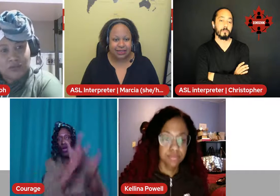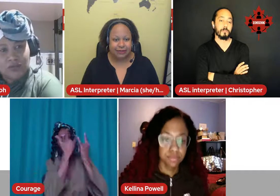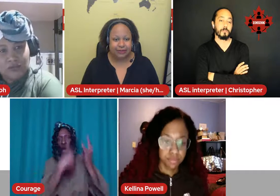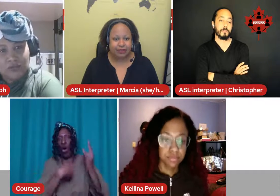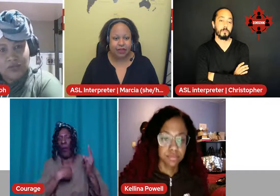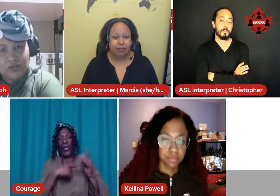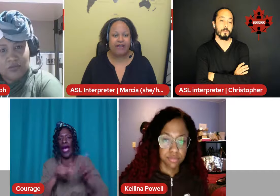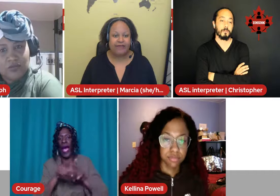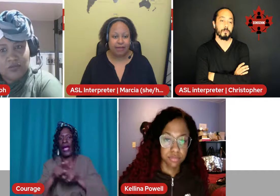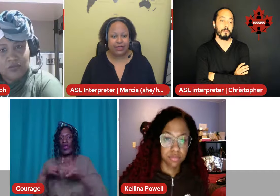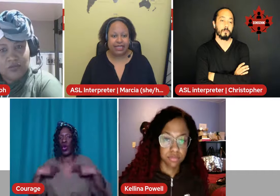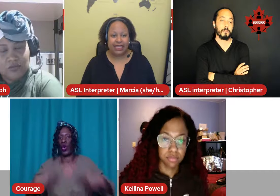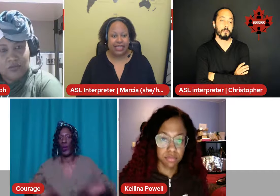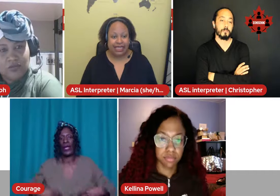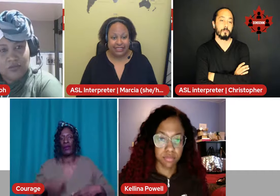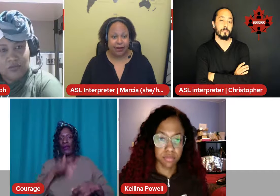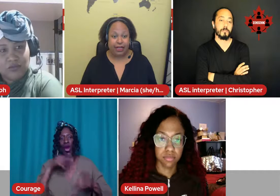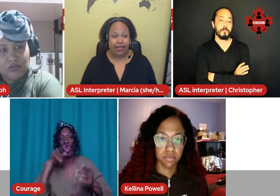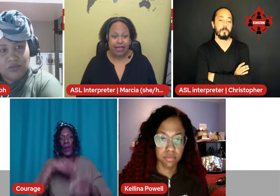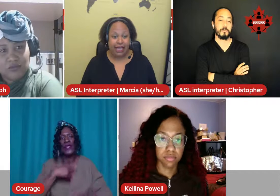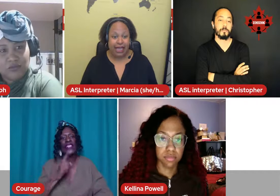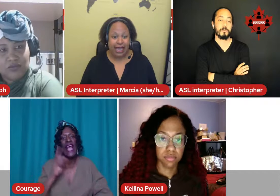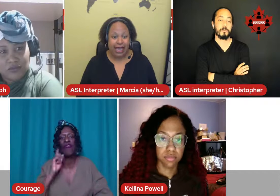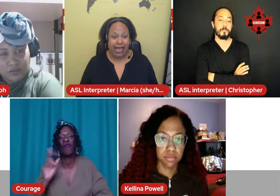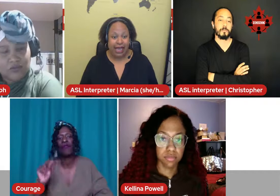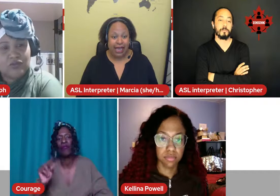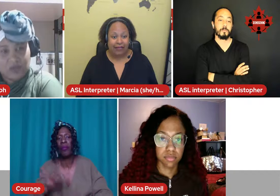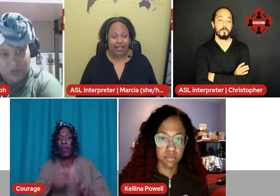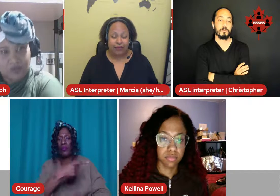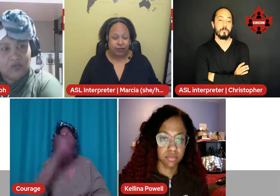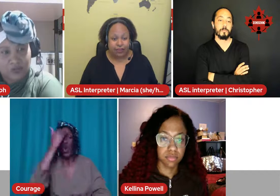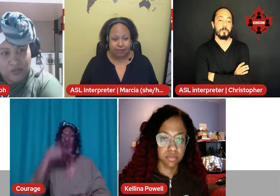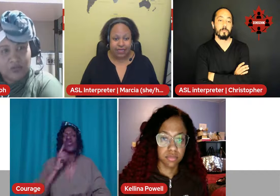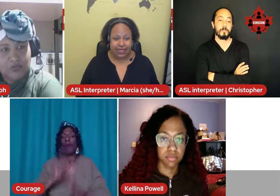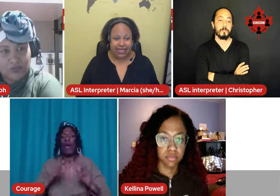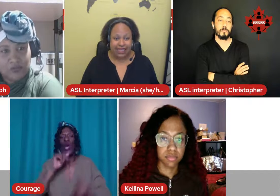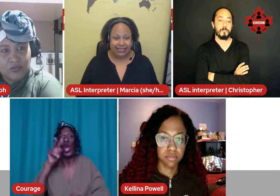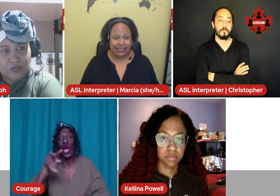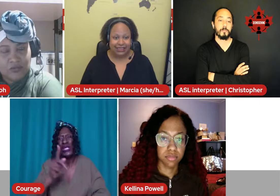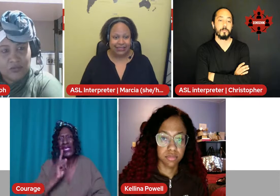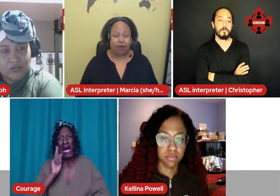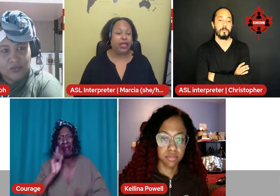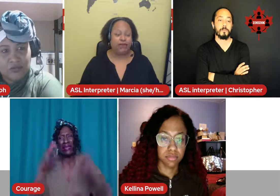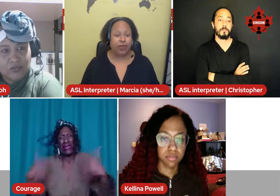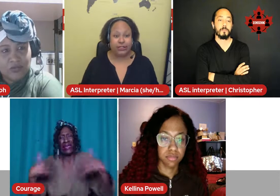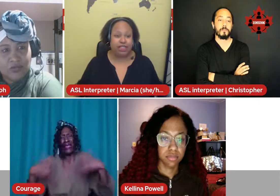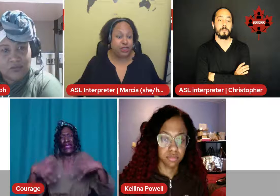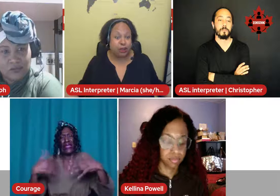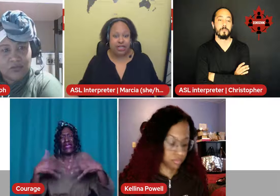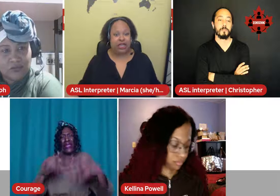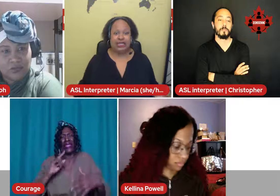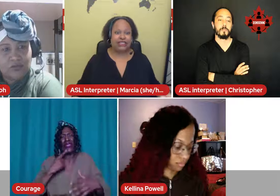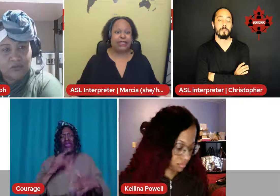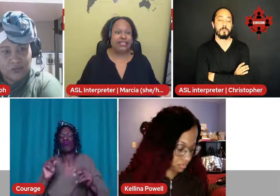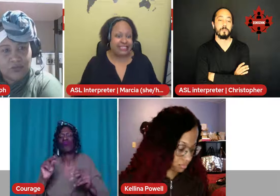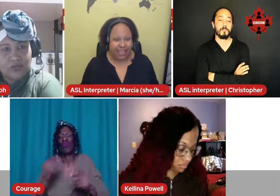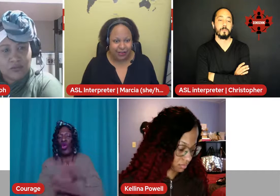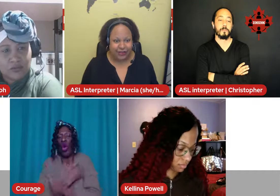And my family is hearing. They never looked at me. They only ever looked at me as human and not necessarily as deaf.